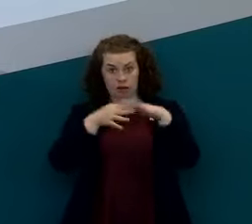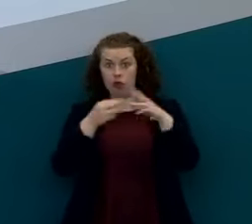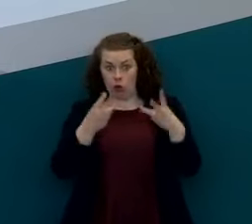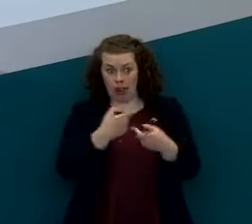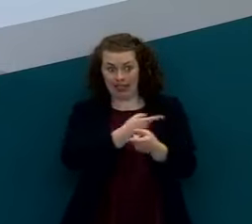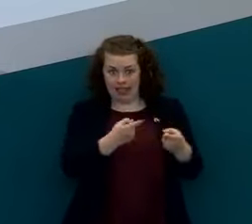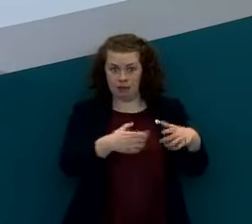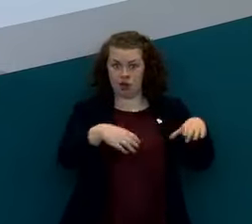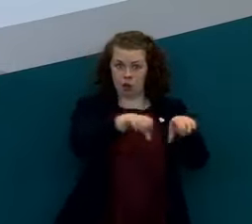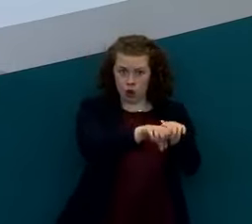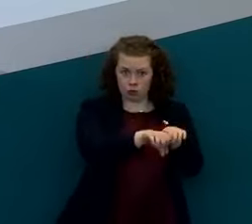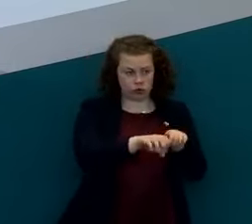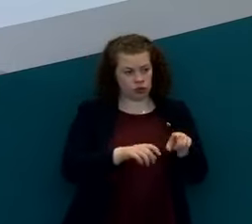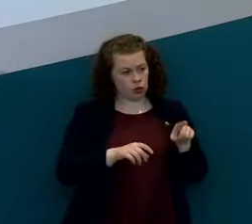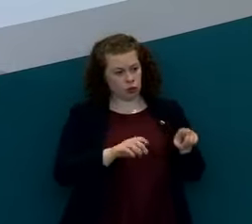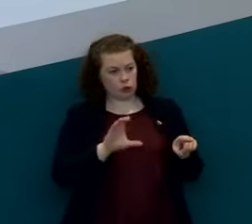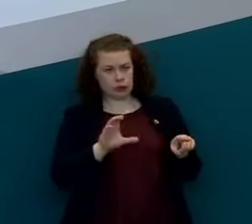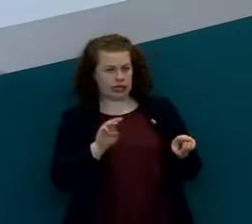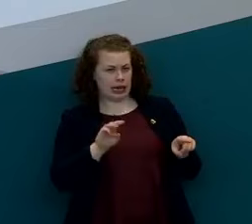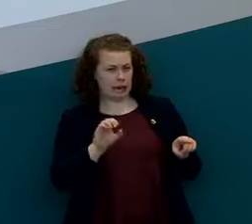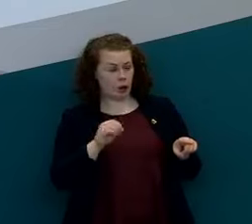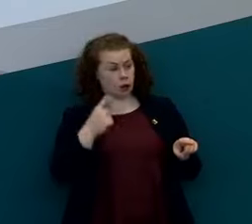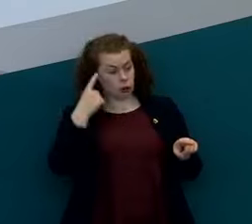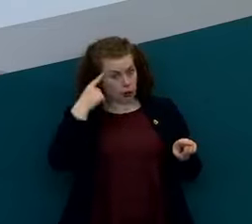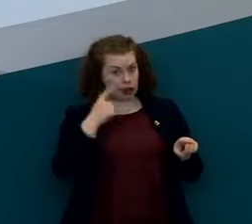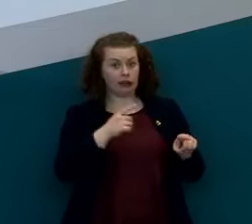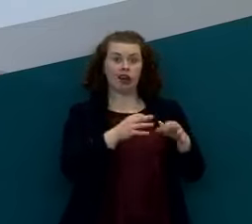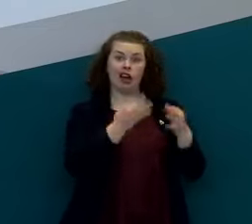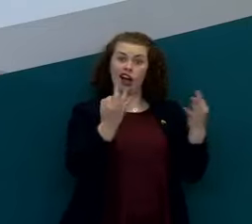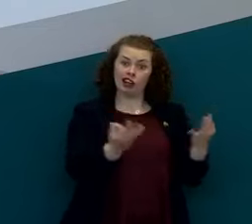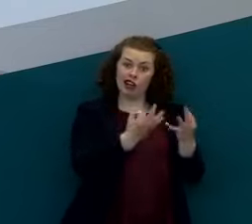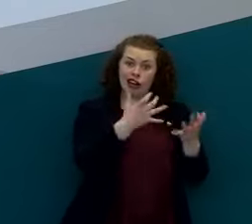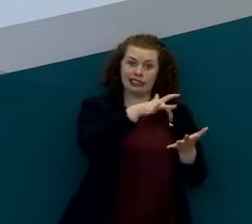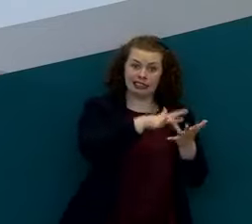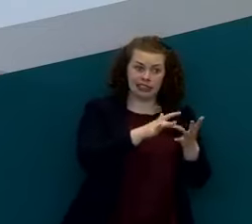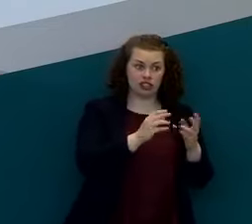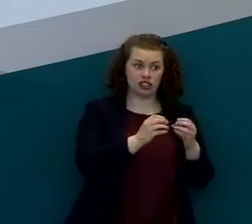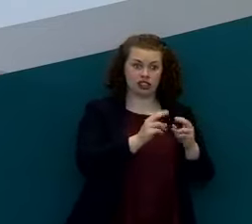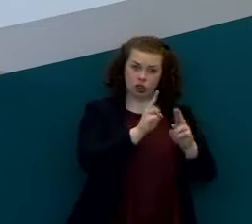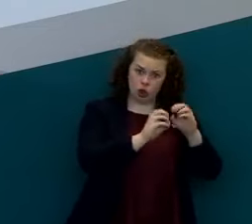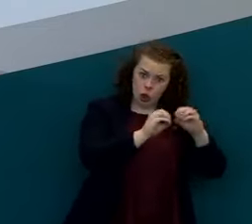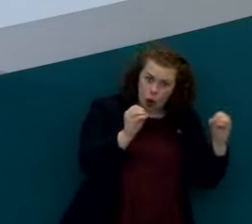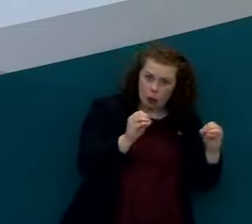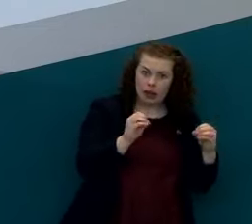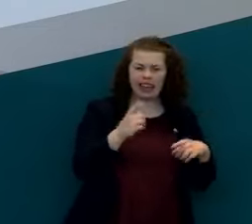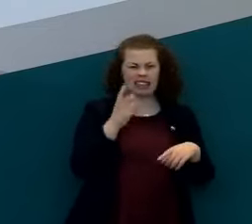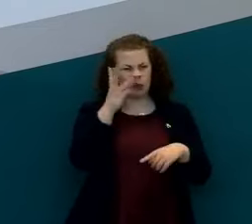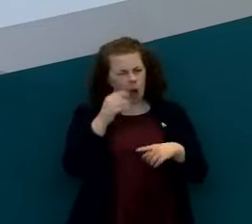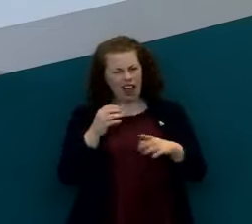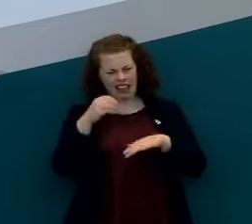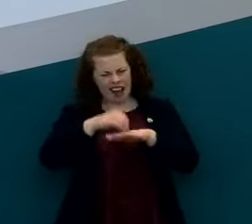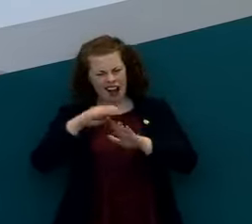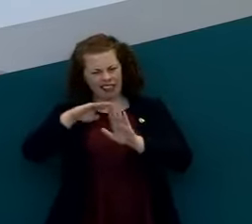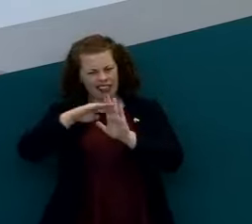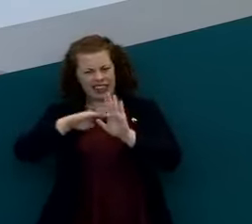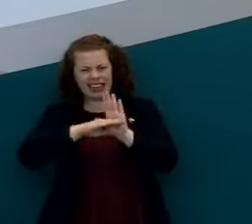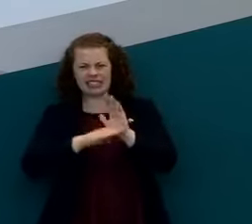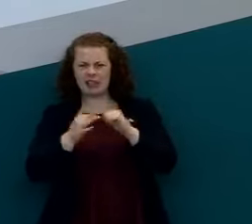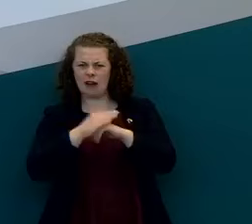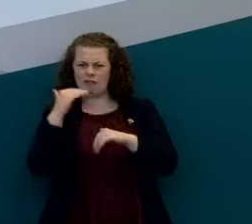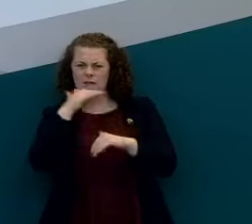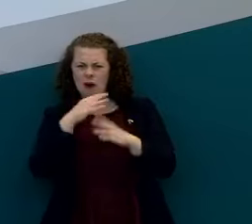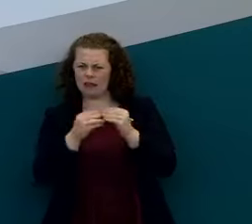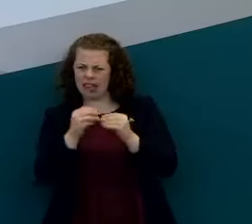as cmo should hardware stores and garden centers be open and why are they on a list of essential outlets so so